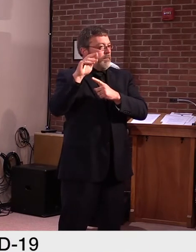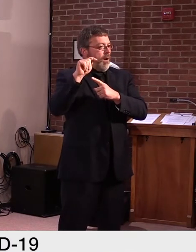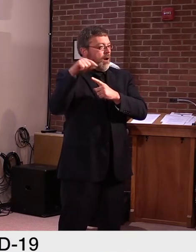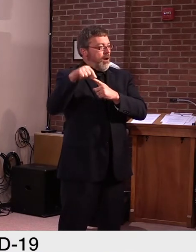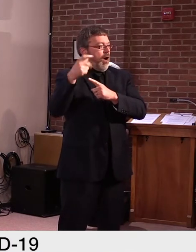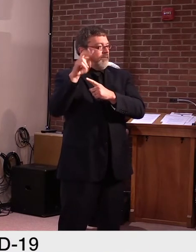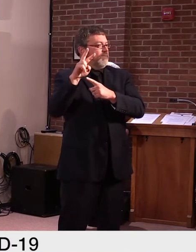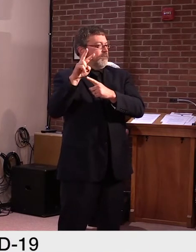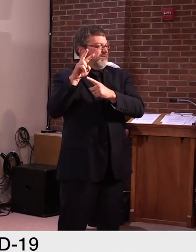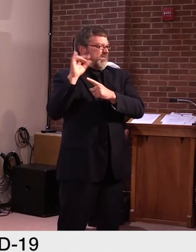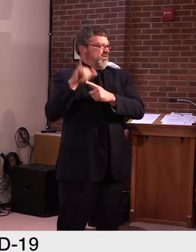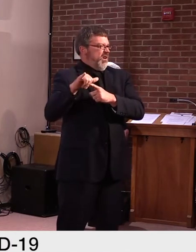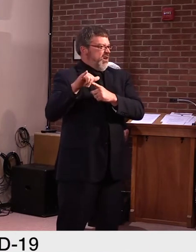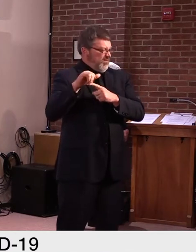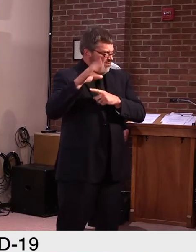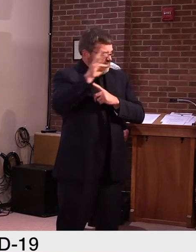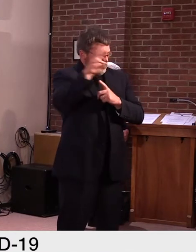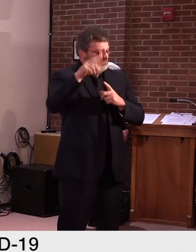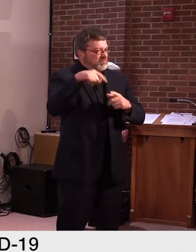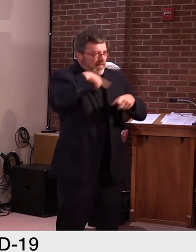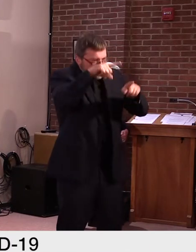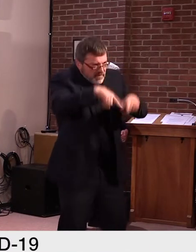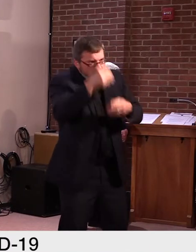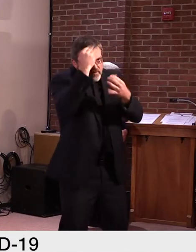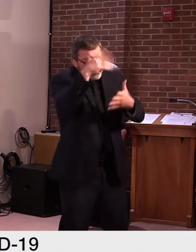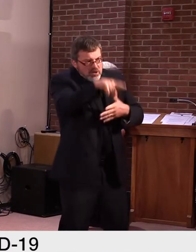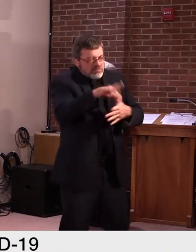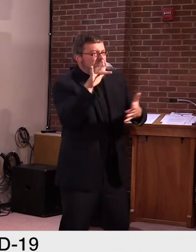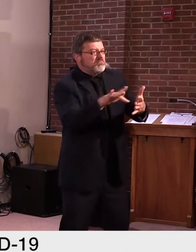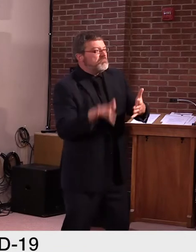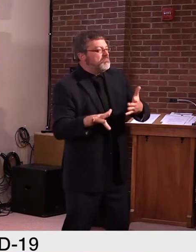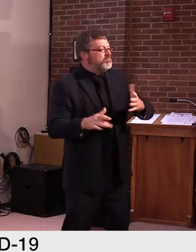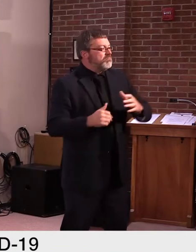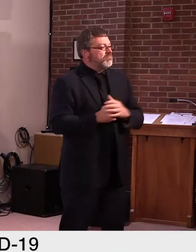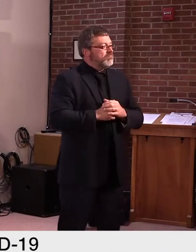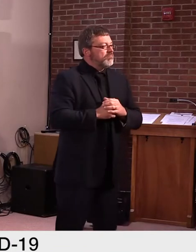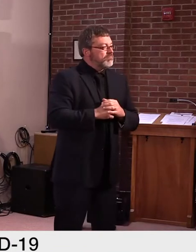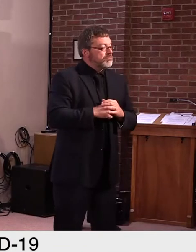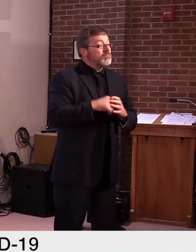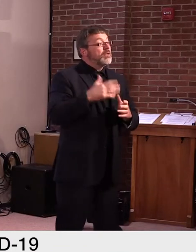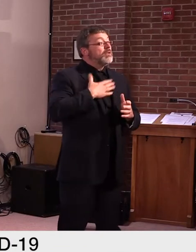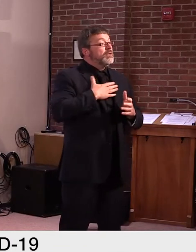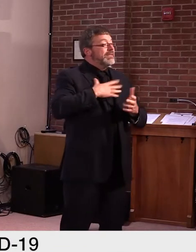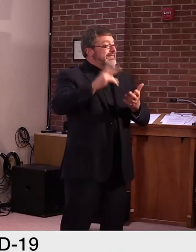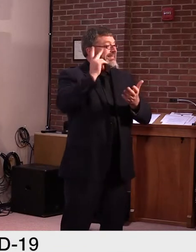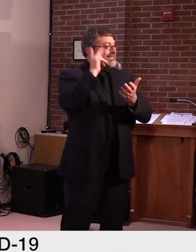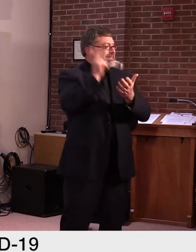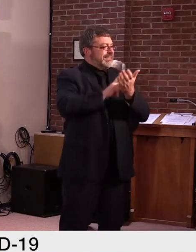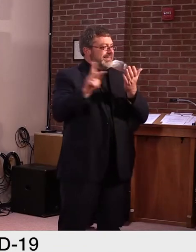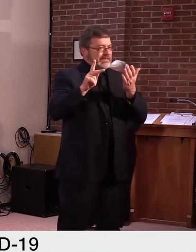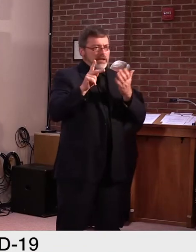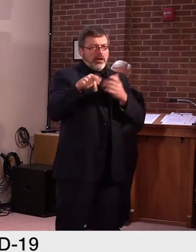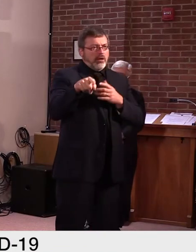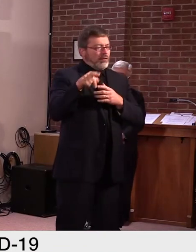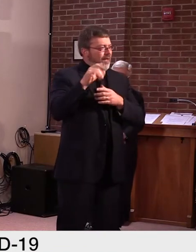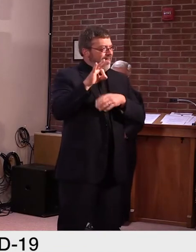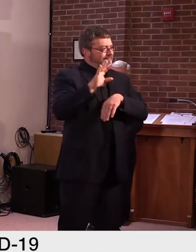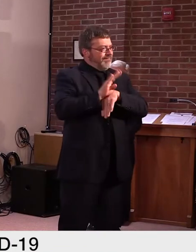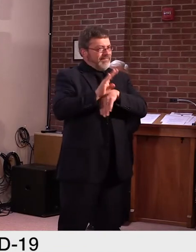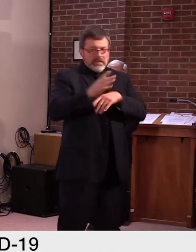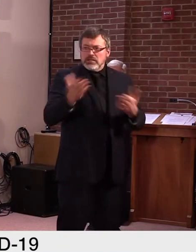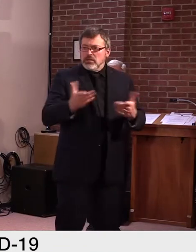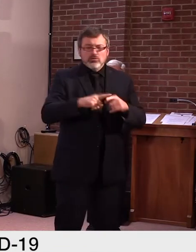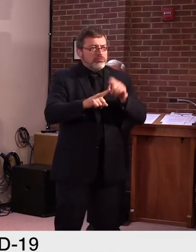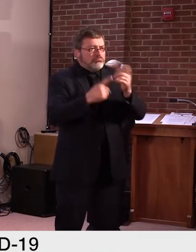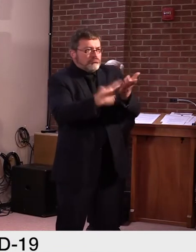answer any questions you may have. I'll now turn it over to Dr. Levine to talk a little bit more about these changes as well